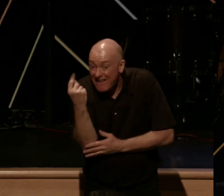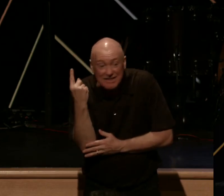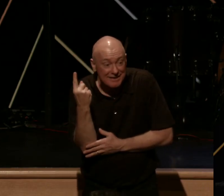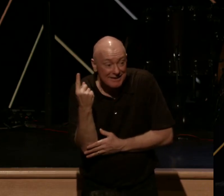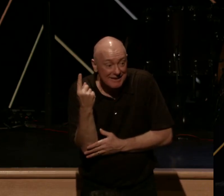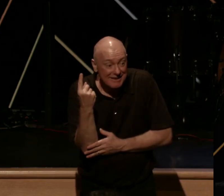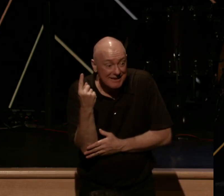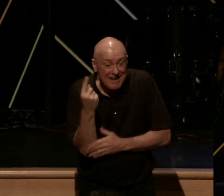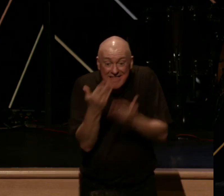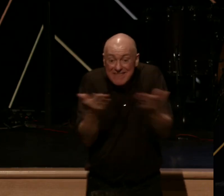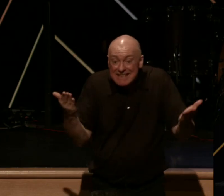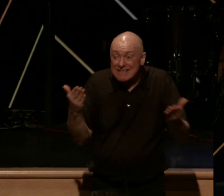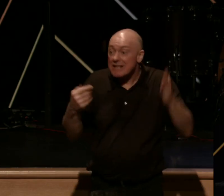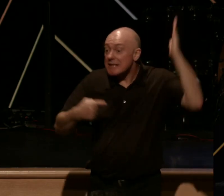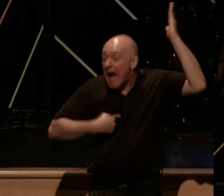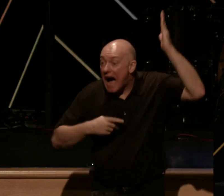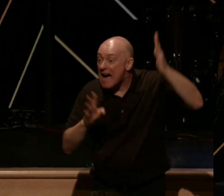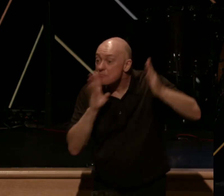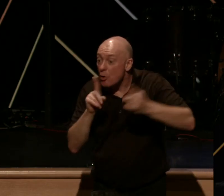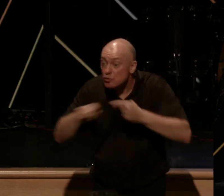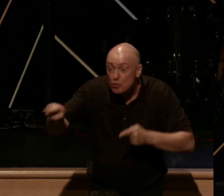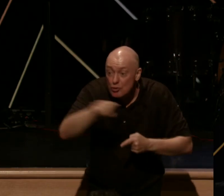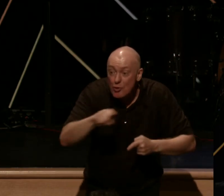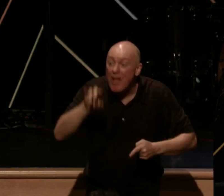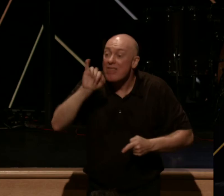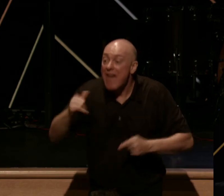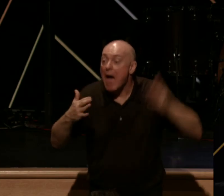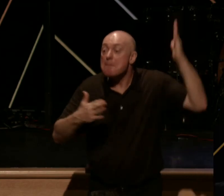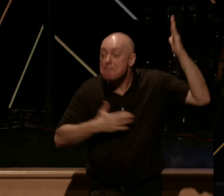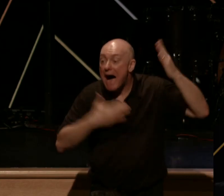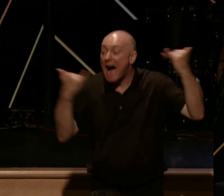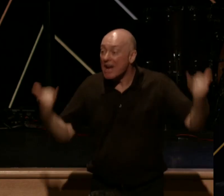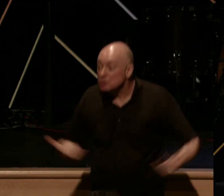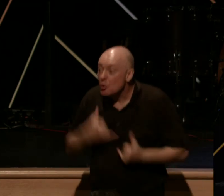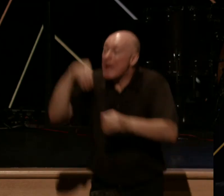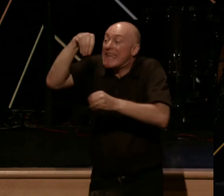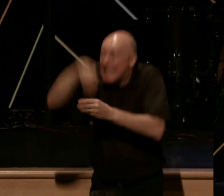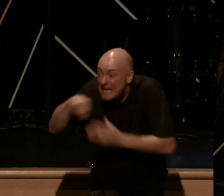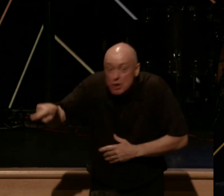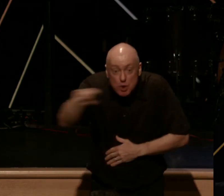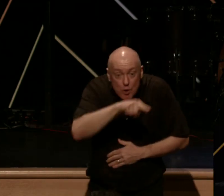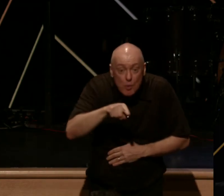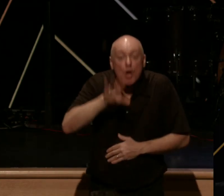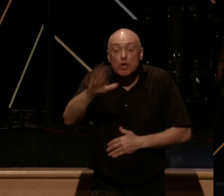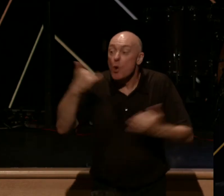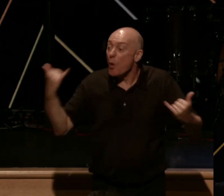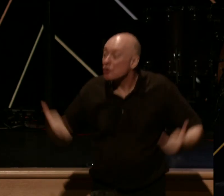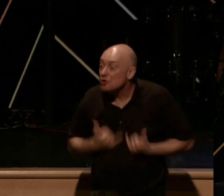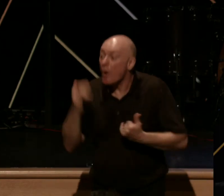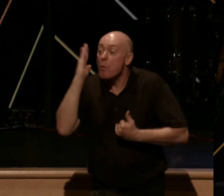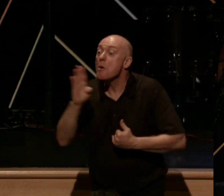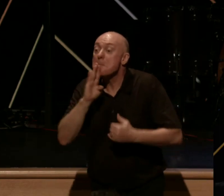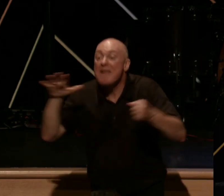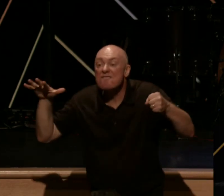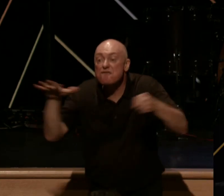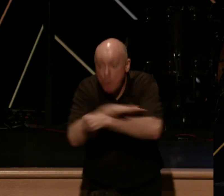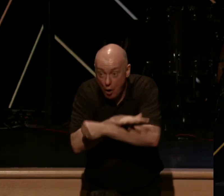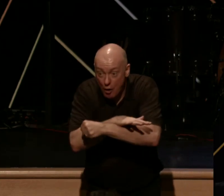these things I've spoken to you, that my joy may be in you, and that your joy may be full. So here's what we need to